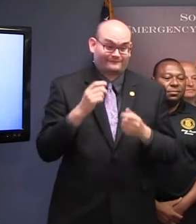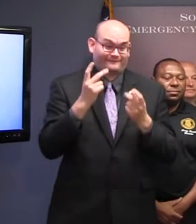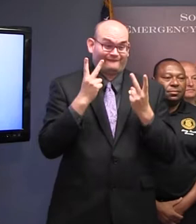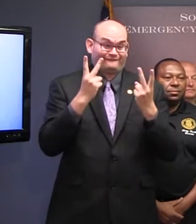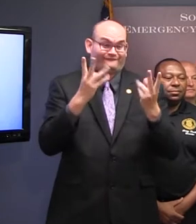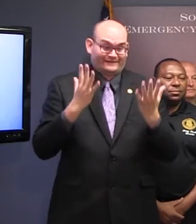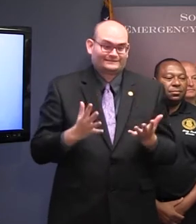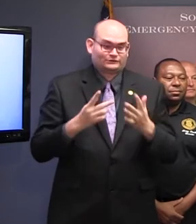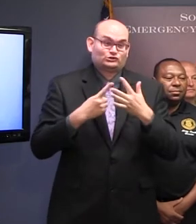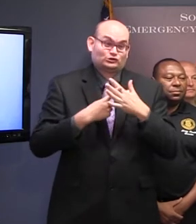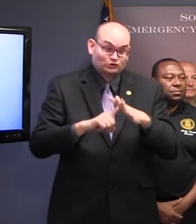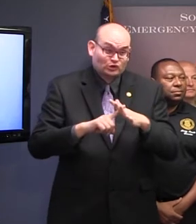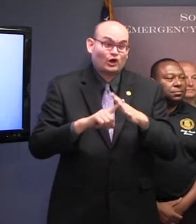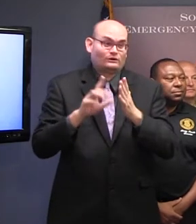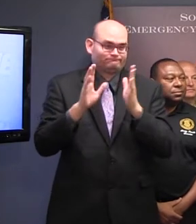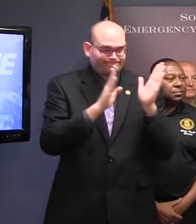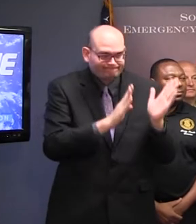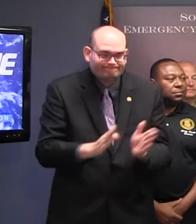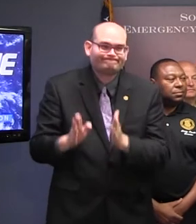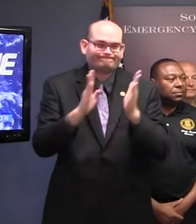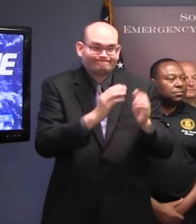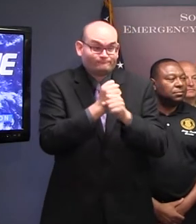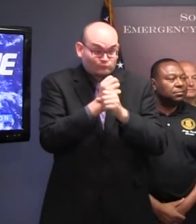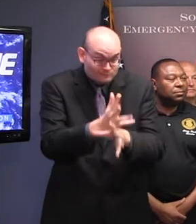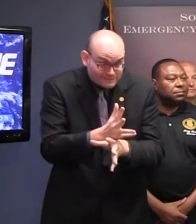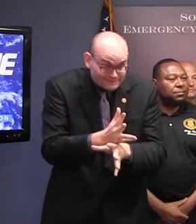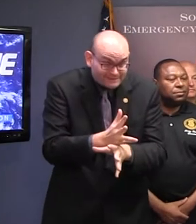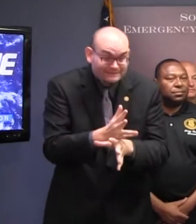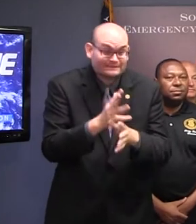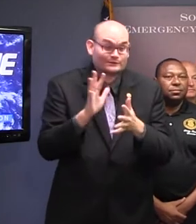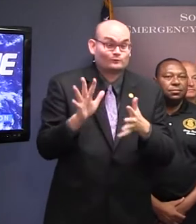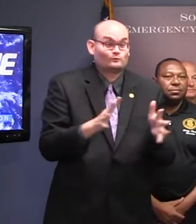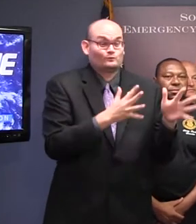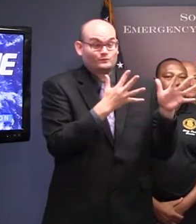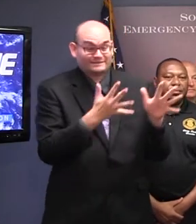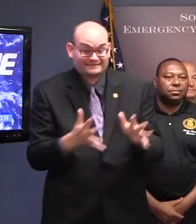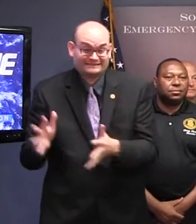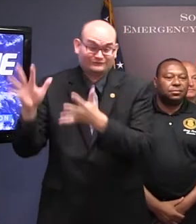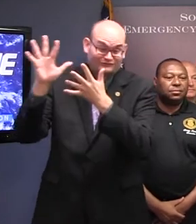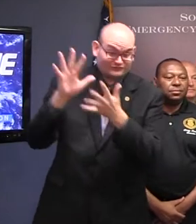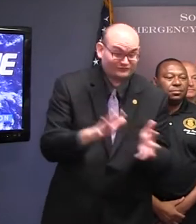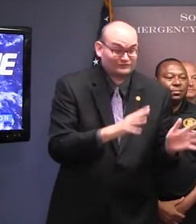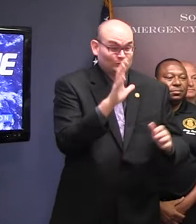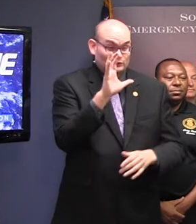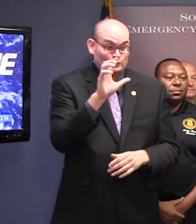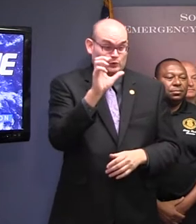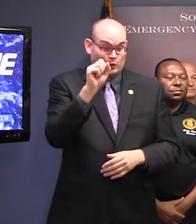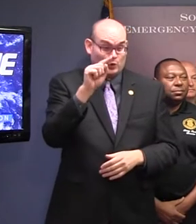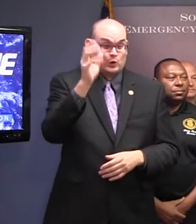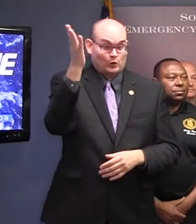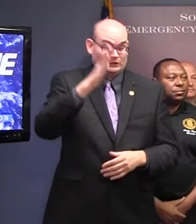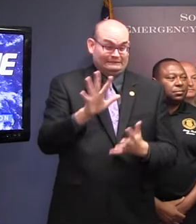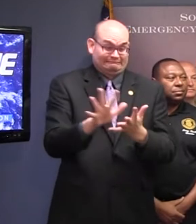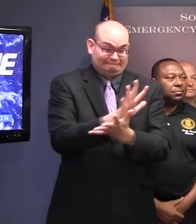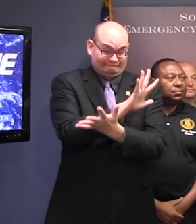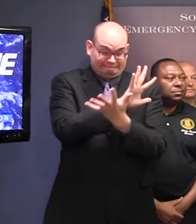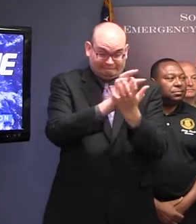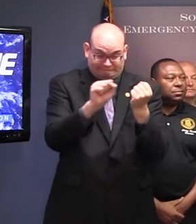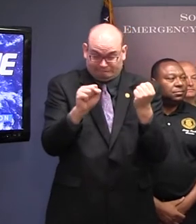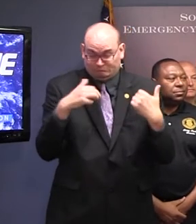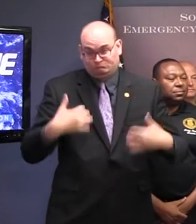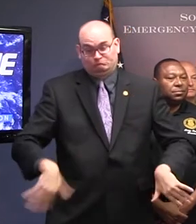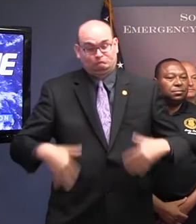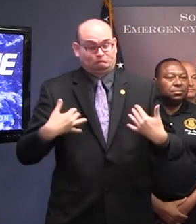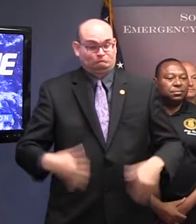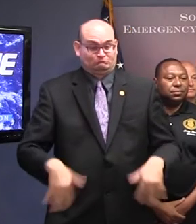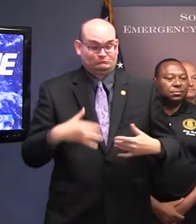Destructive winds are possible along the coast, with potential for winds strong enough to cause damage to trees, power lines, and structures